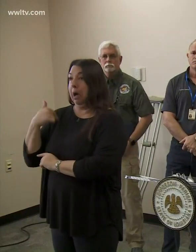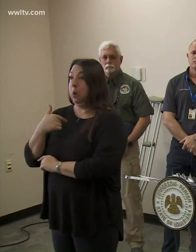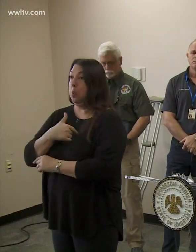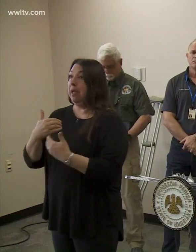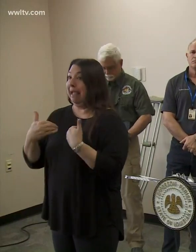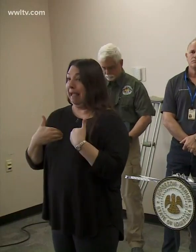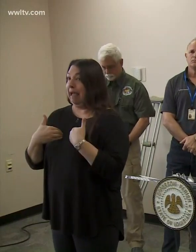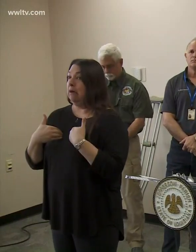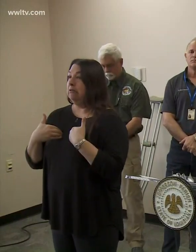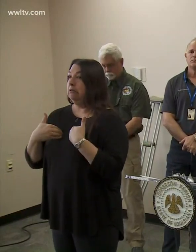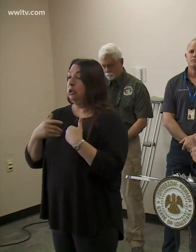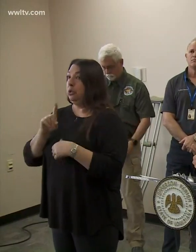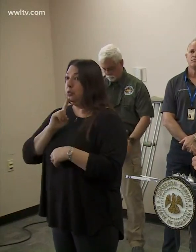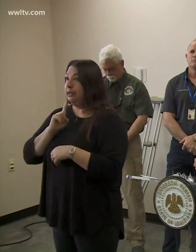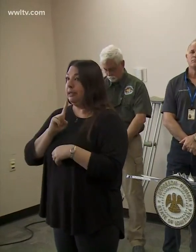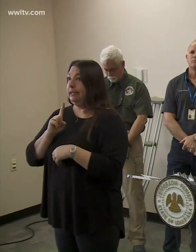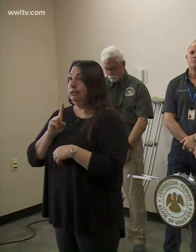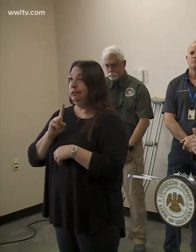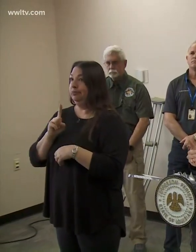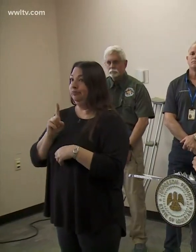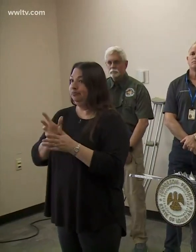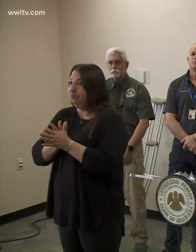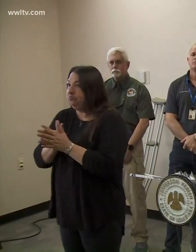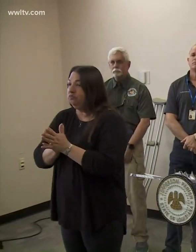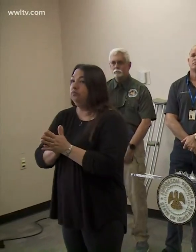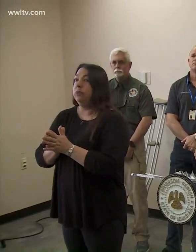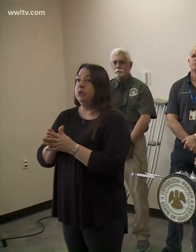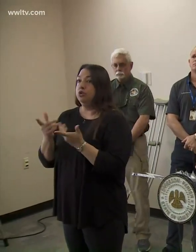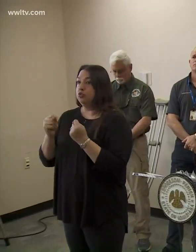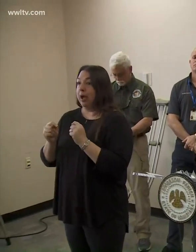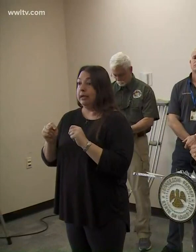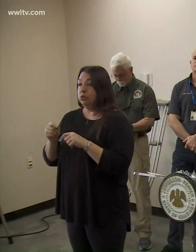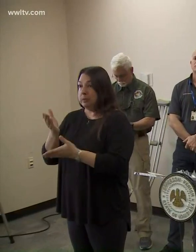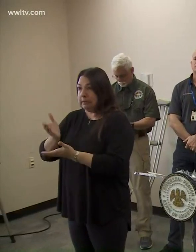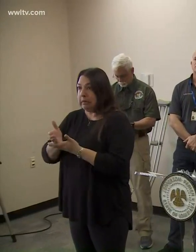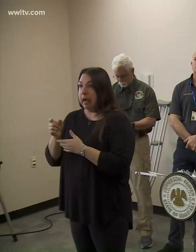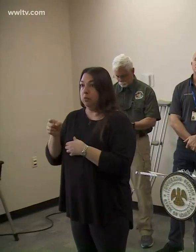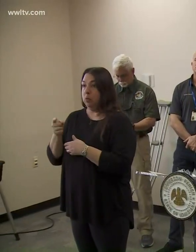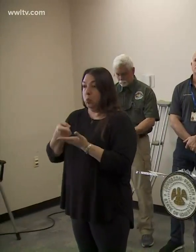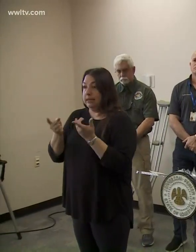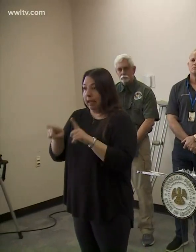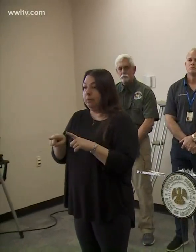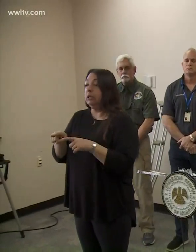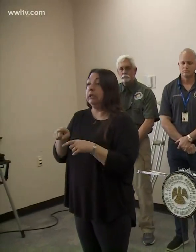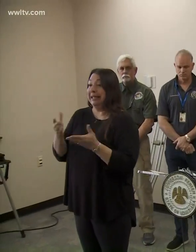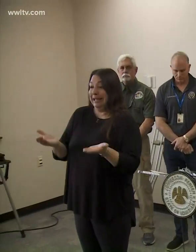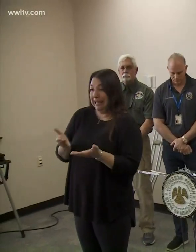have very aggressive measures that you're going to see in our parish and at the state.